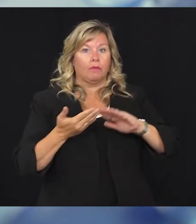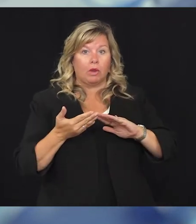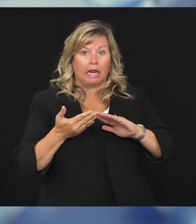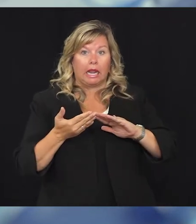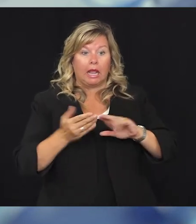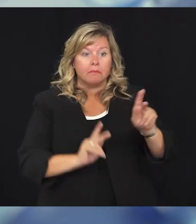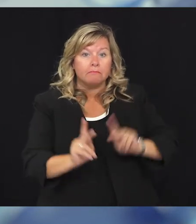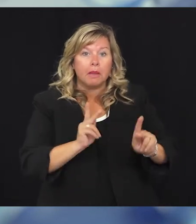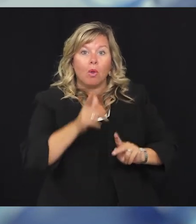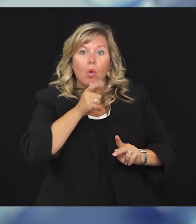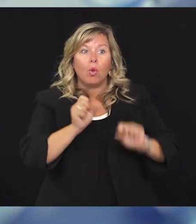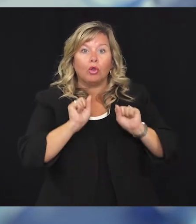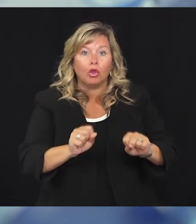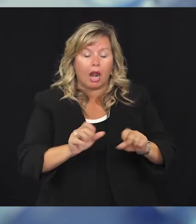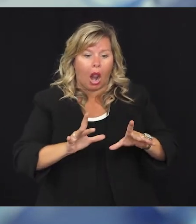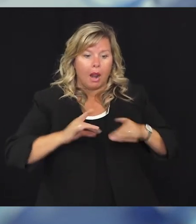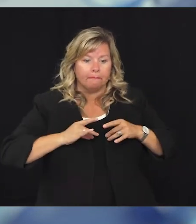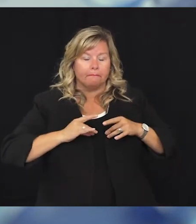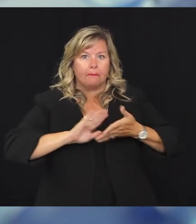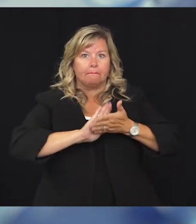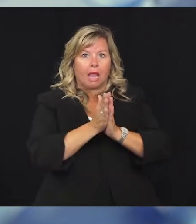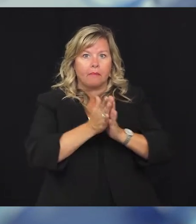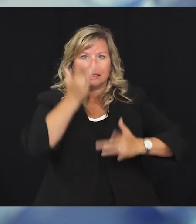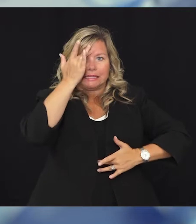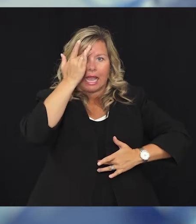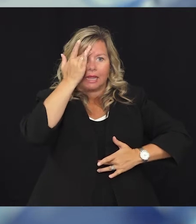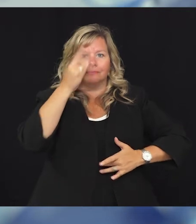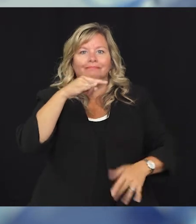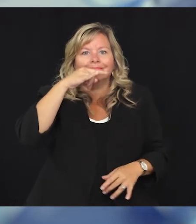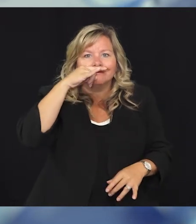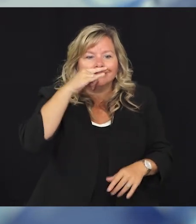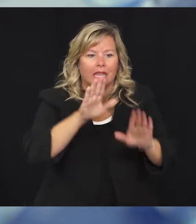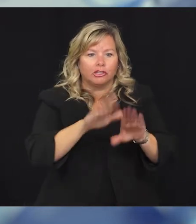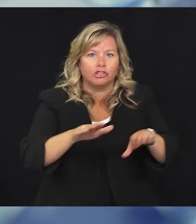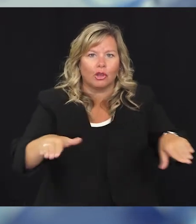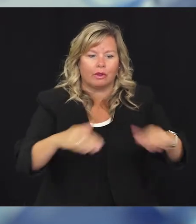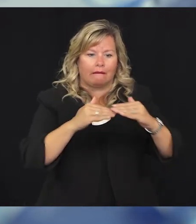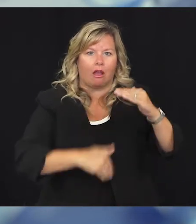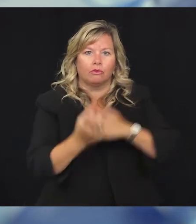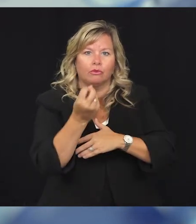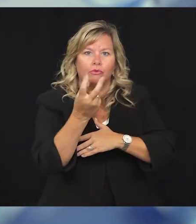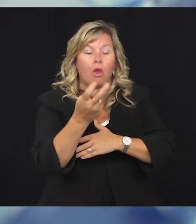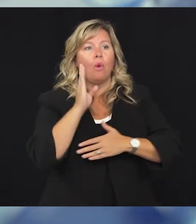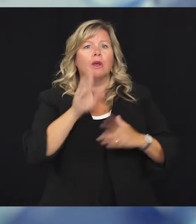community's most susceptible people, our unvaccinated children into closely packed indoor classrooms for a new school